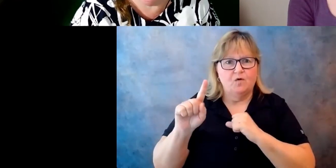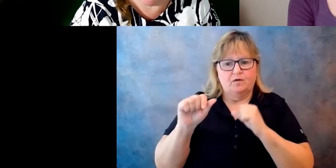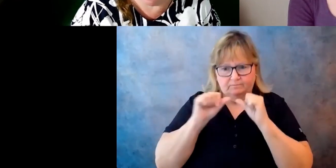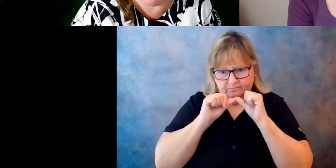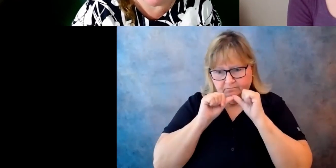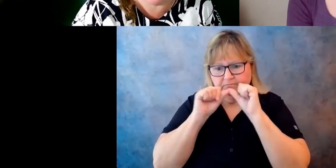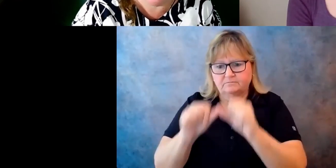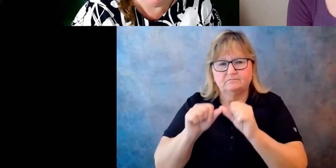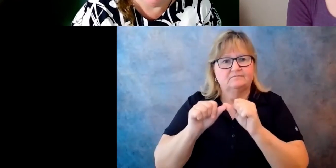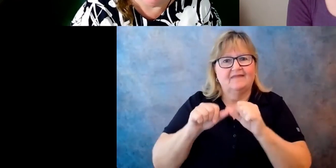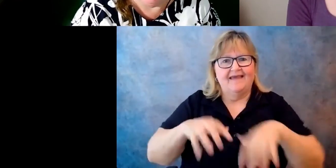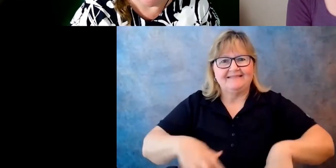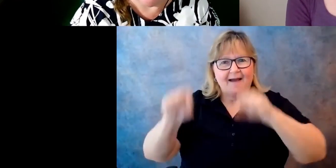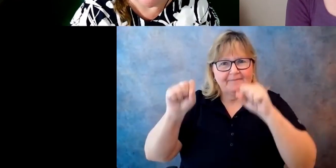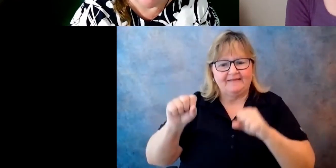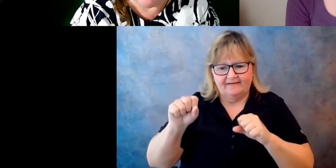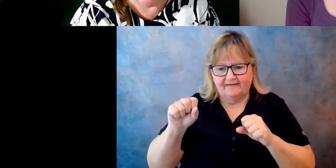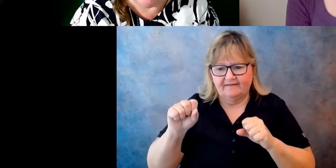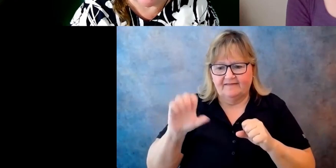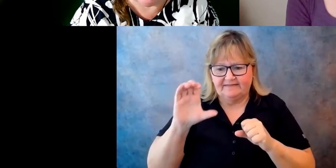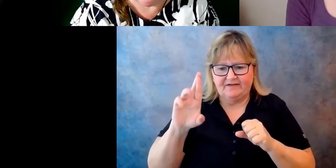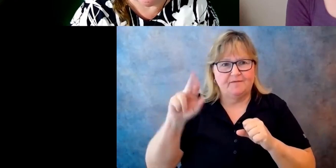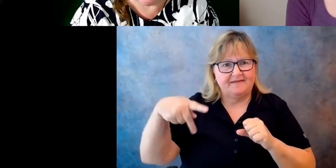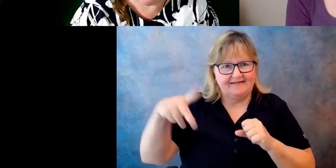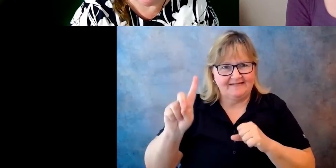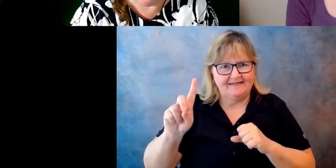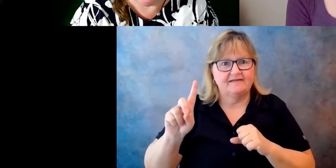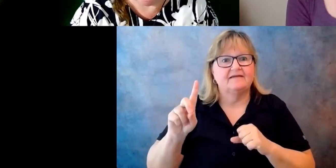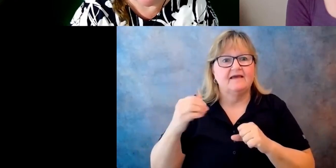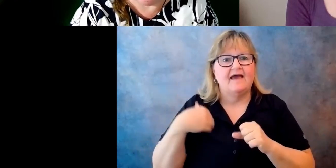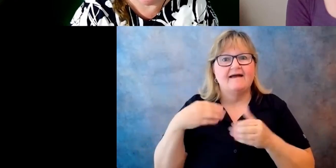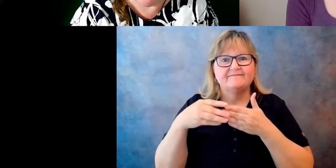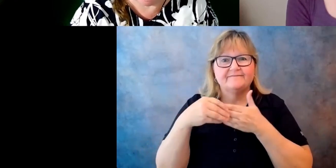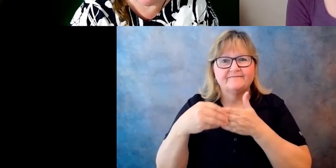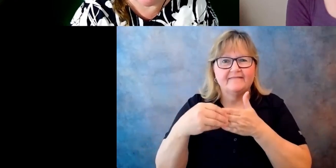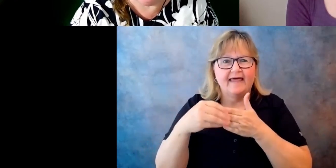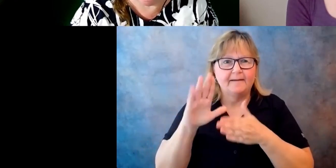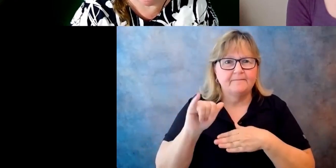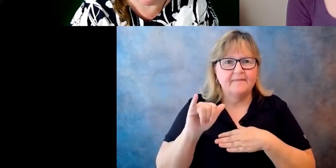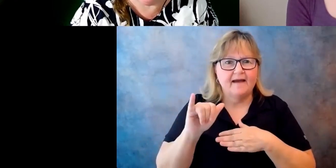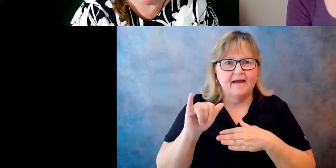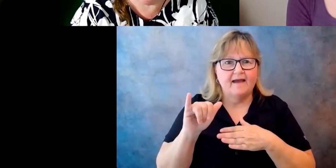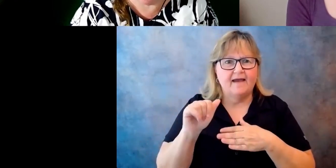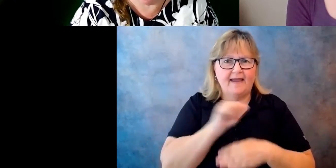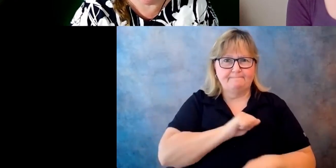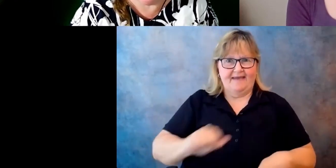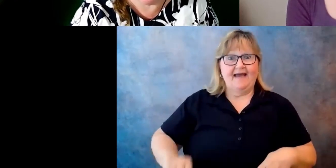disability rights, led by an ambassador at large, also advocating for